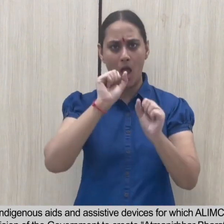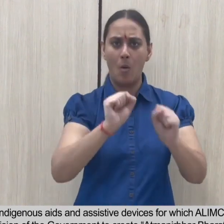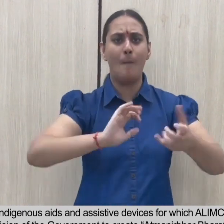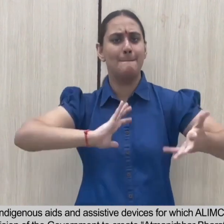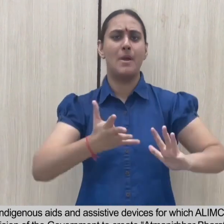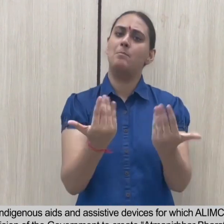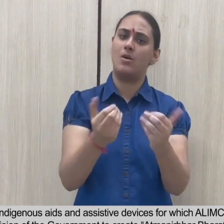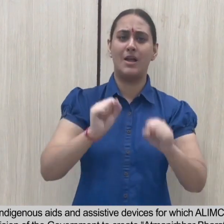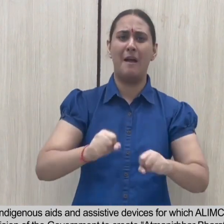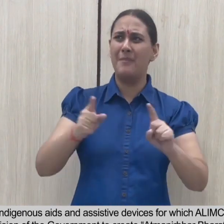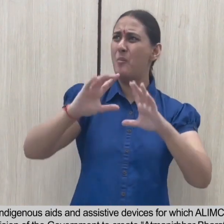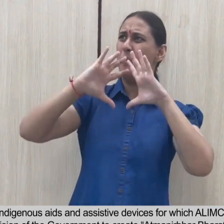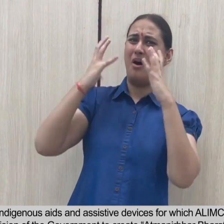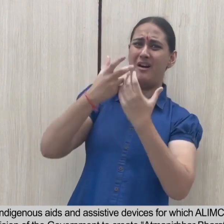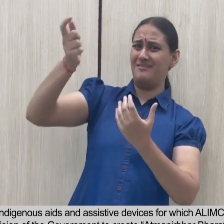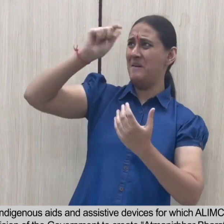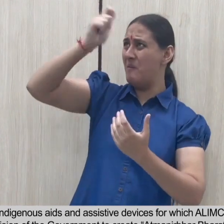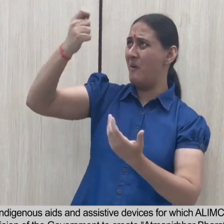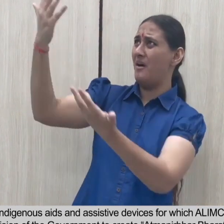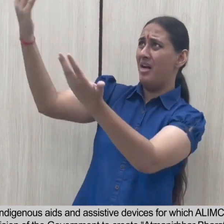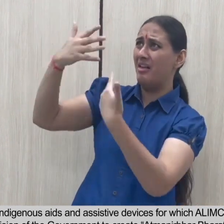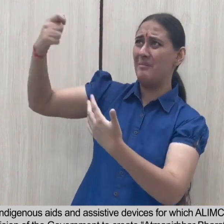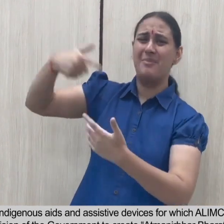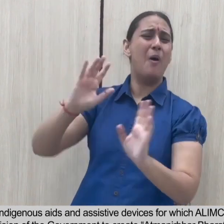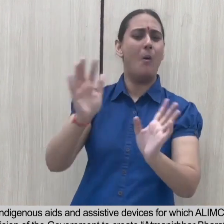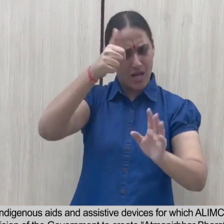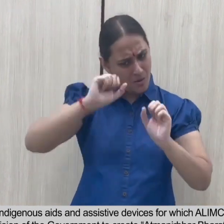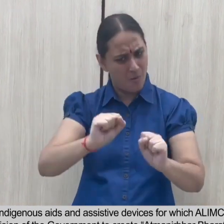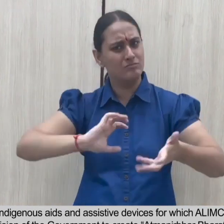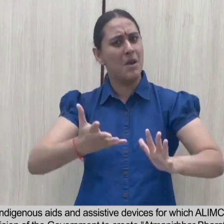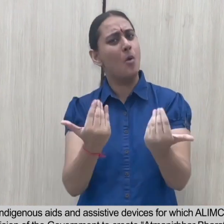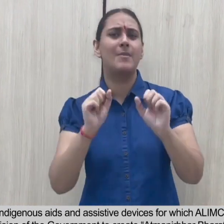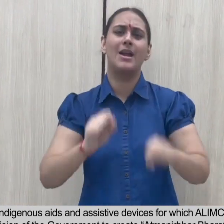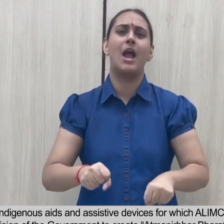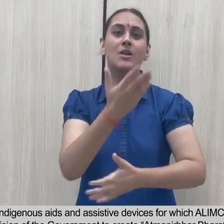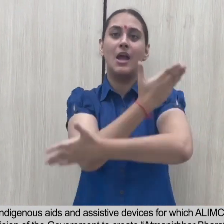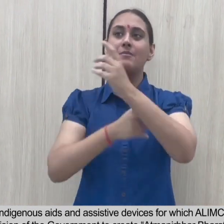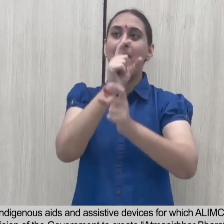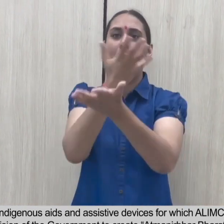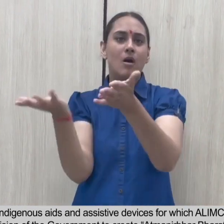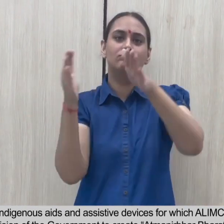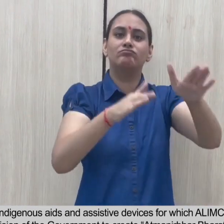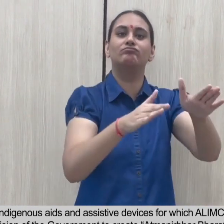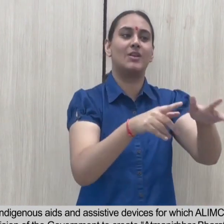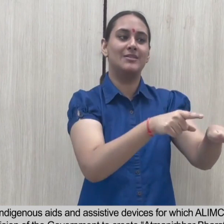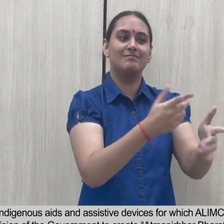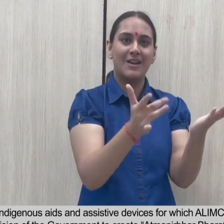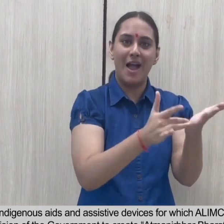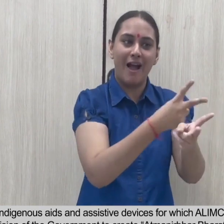Alimco should play a lead role. This is in line with the vision of the government to